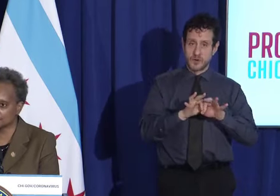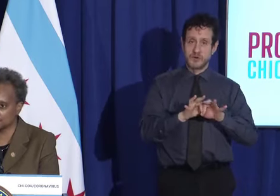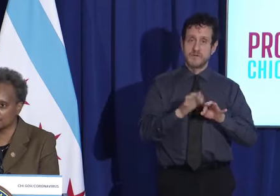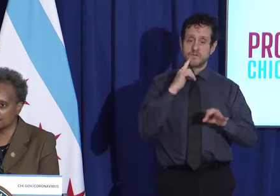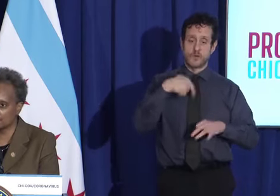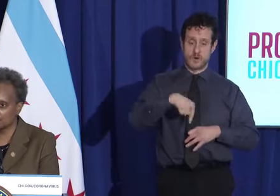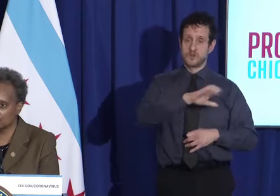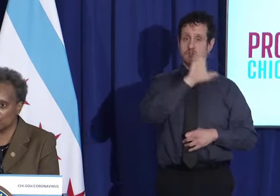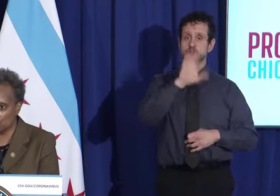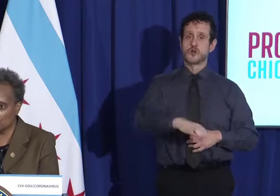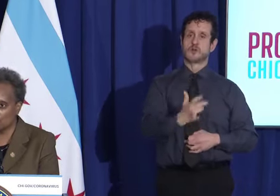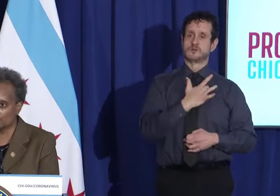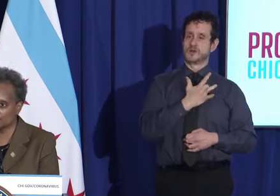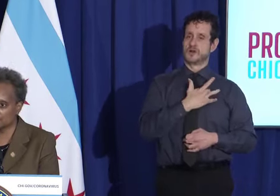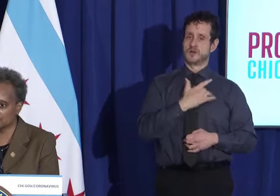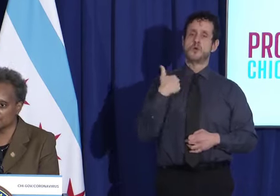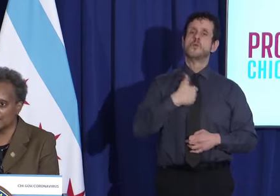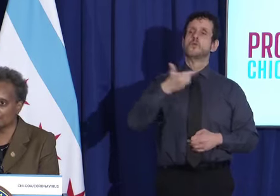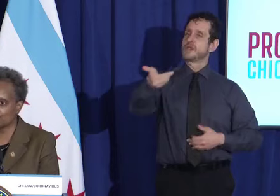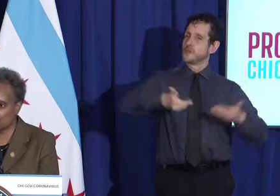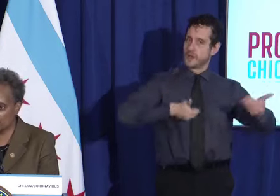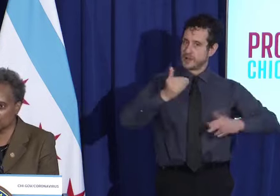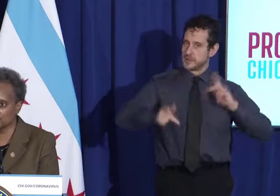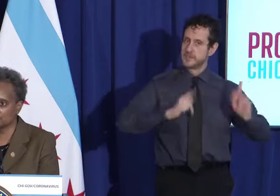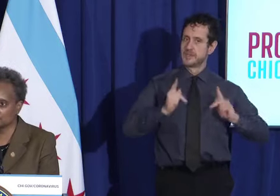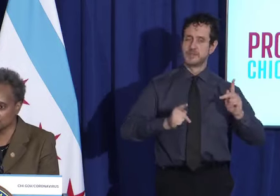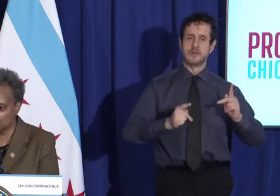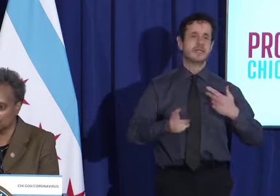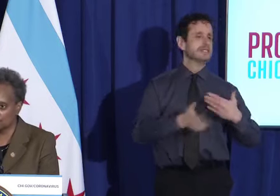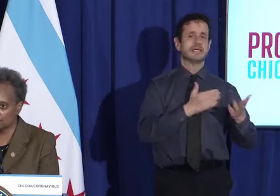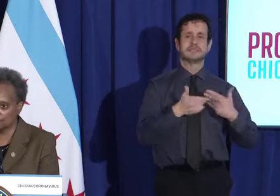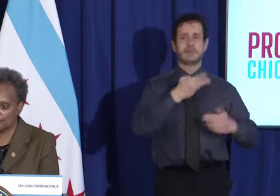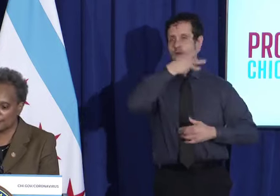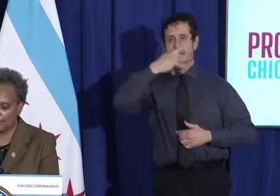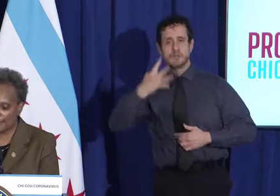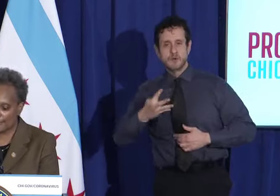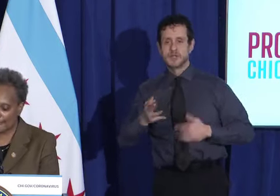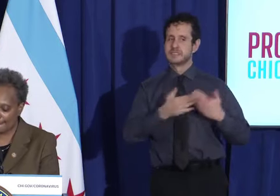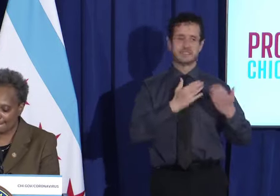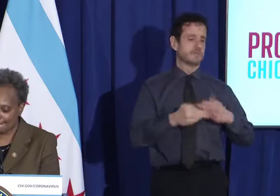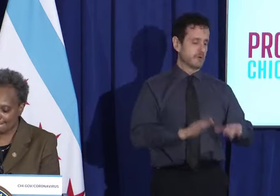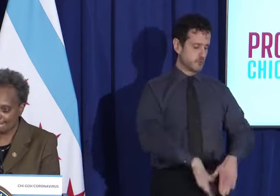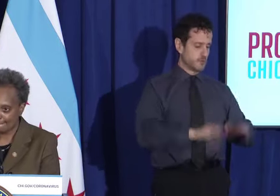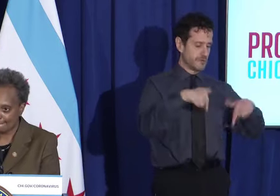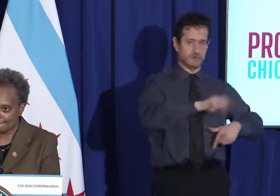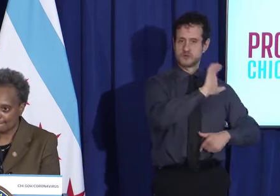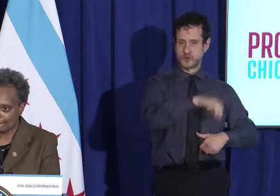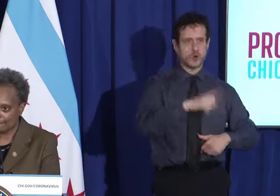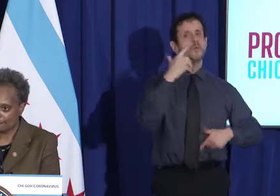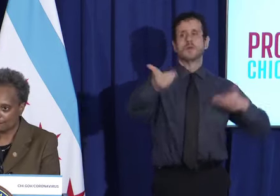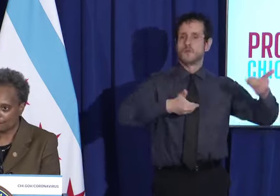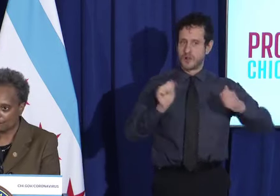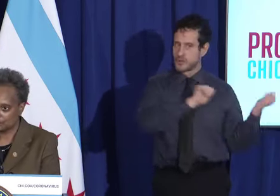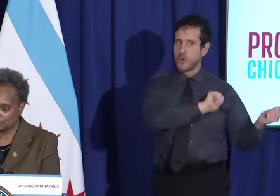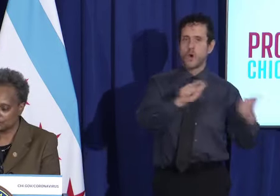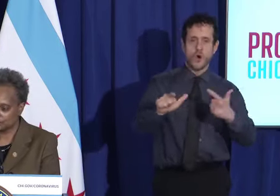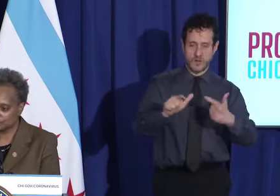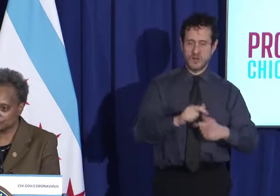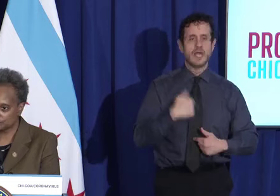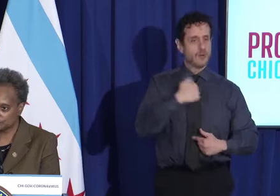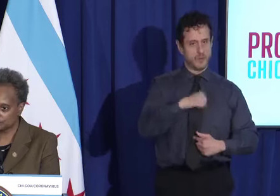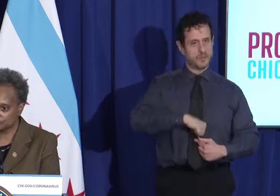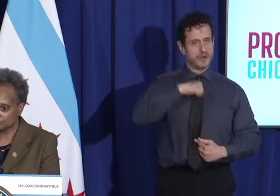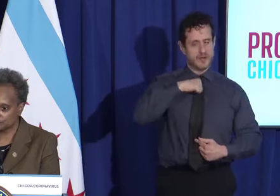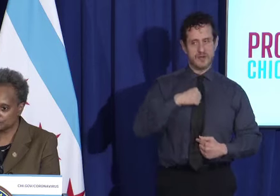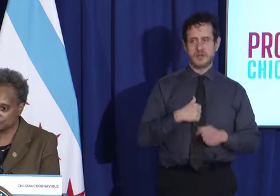as a city. We are a welcoming city, and proudly so. Last question. Last one. Following this